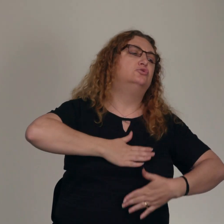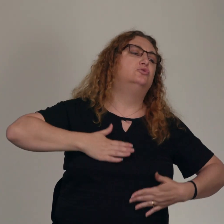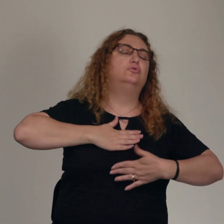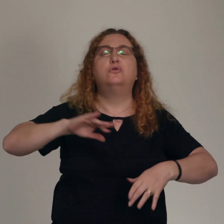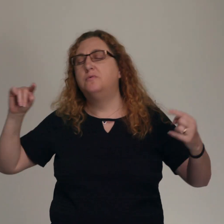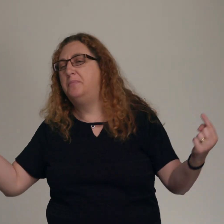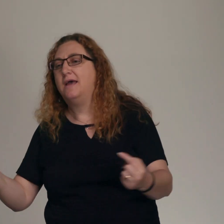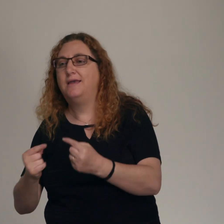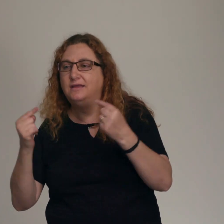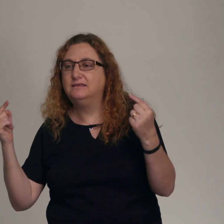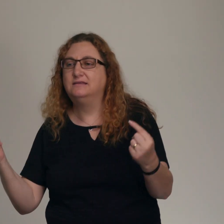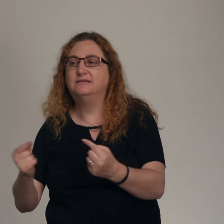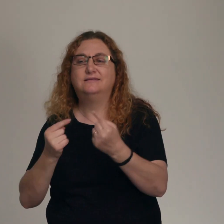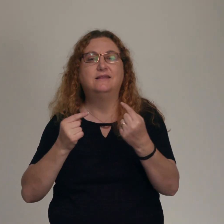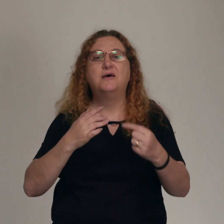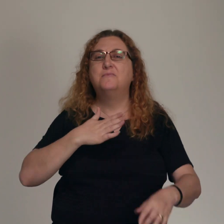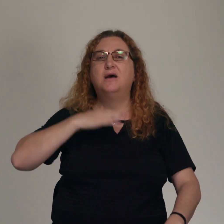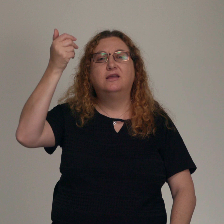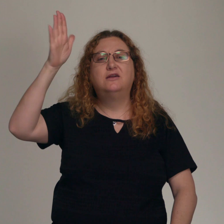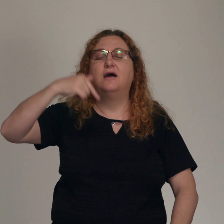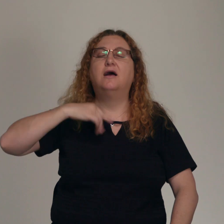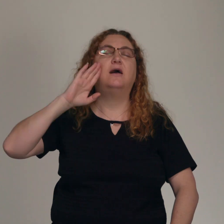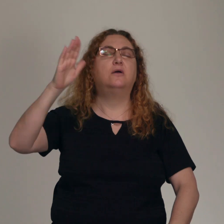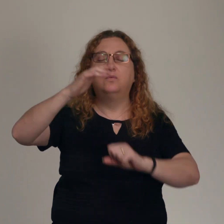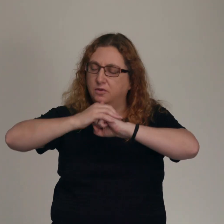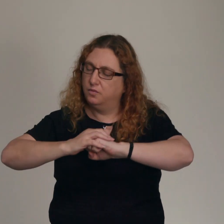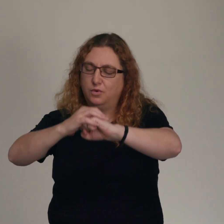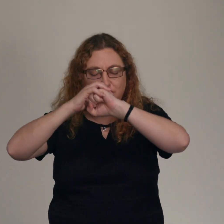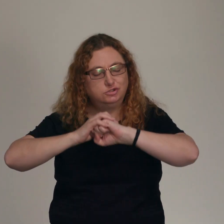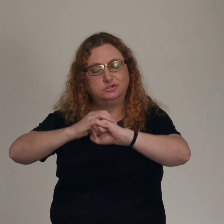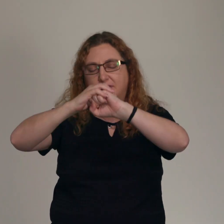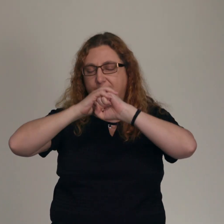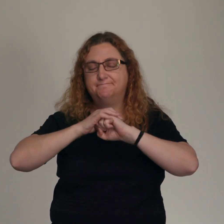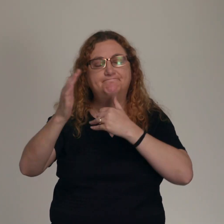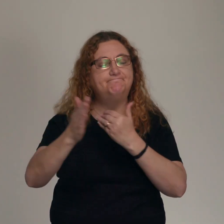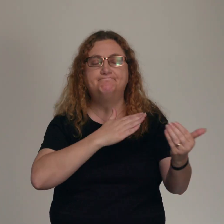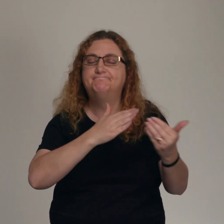pain my god I will worship the same